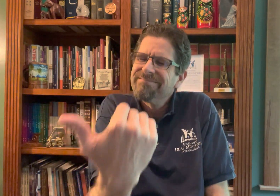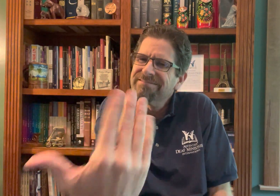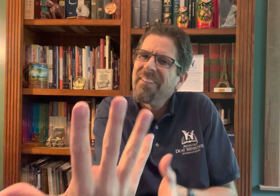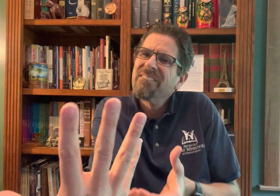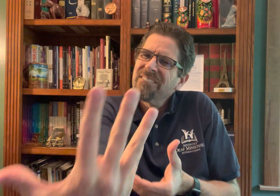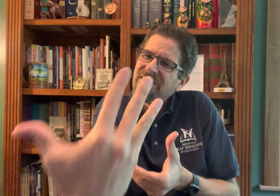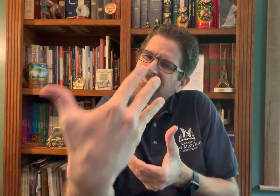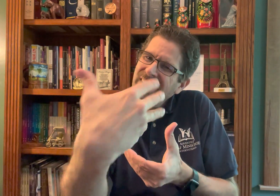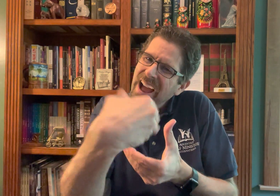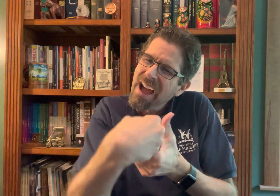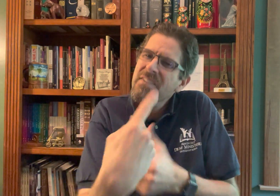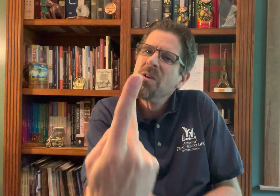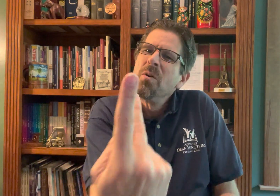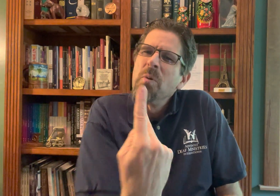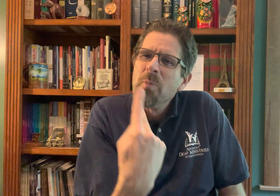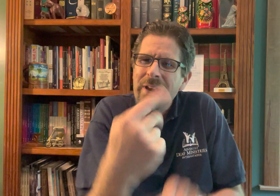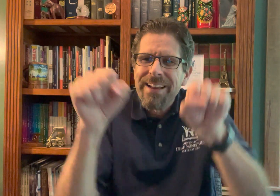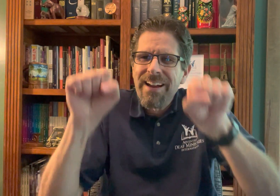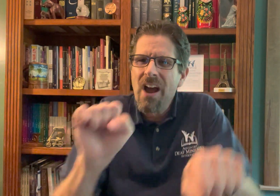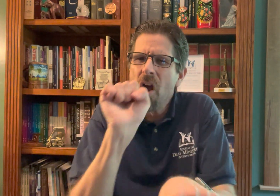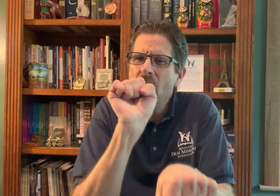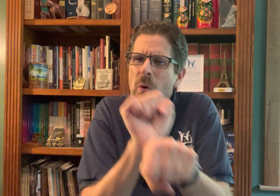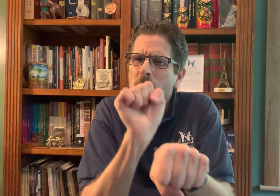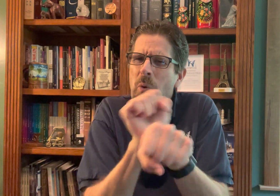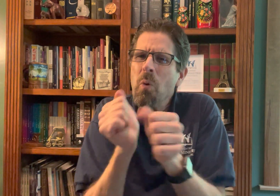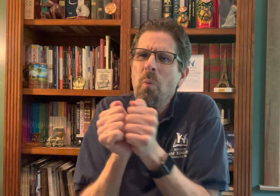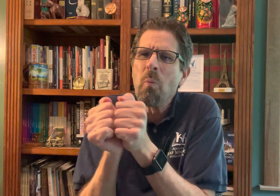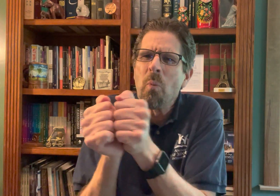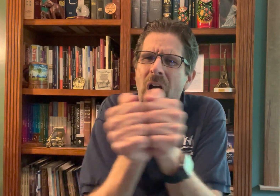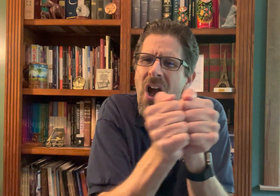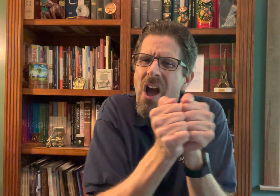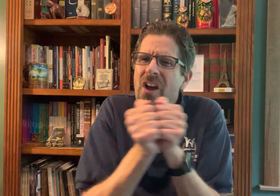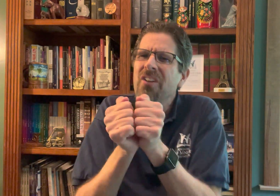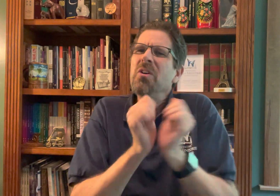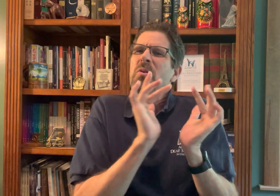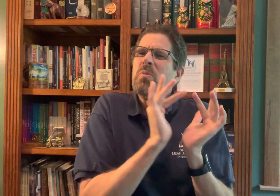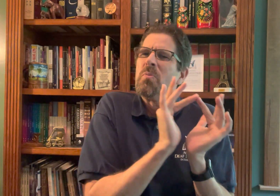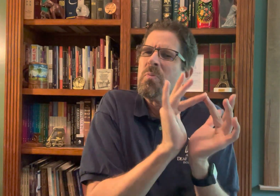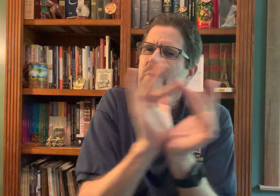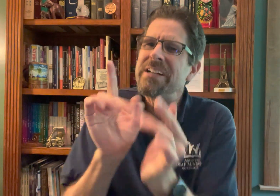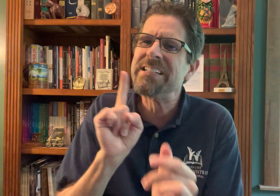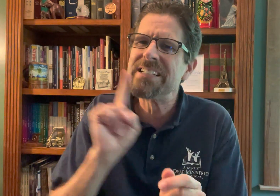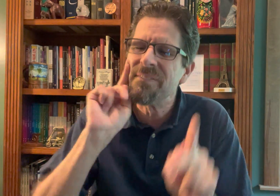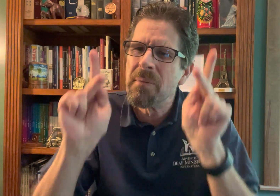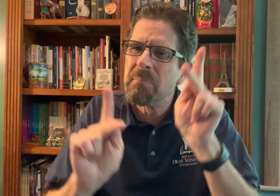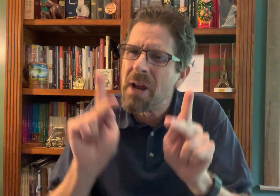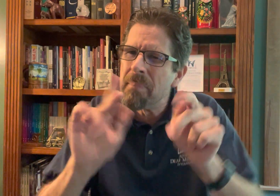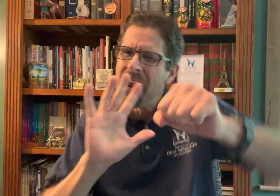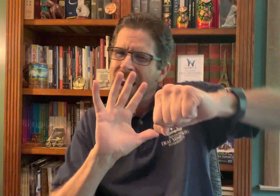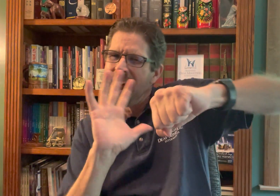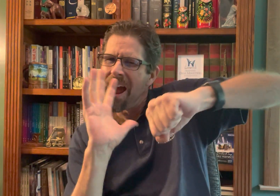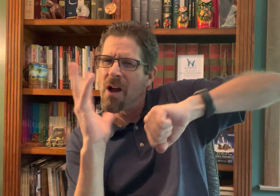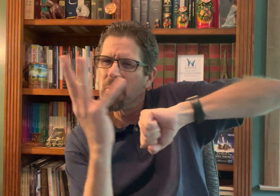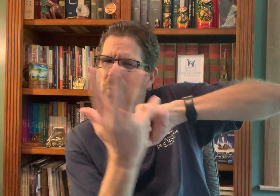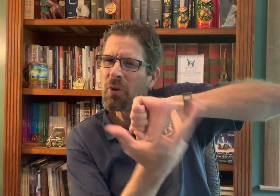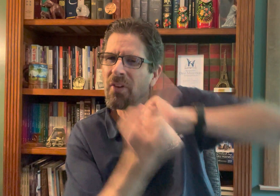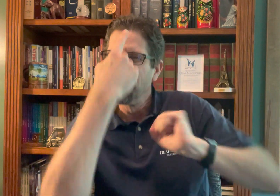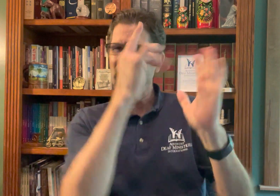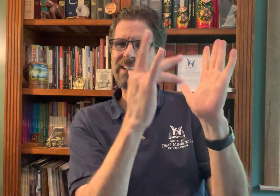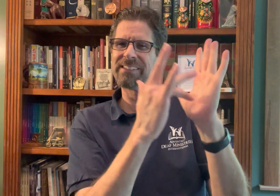I encourage you to become involved in working with the deaf. We can work together in reaching